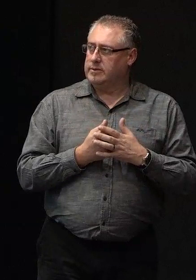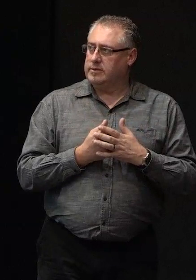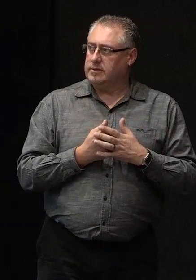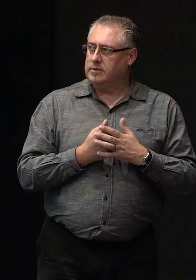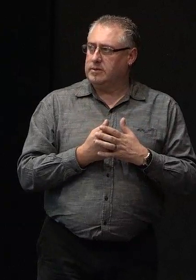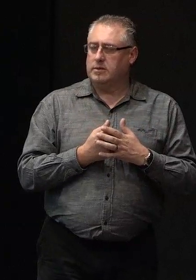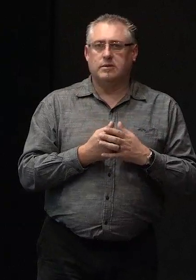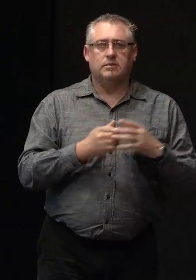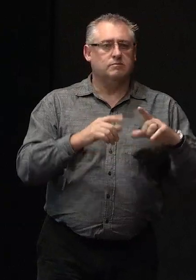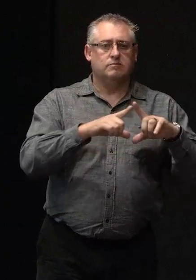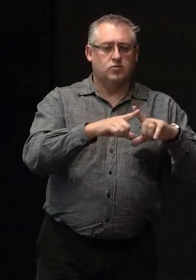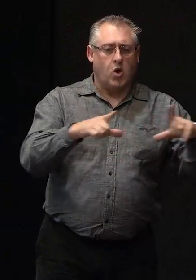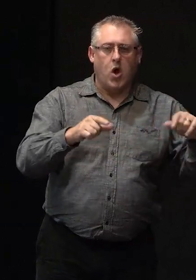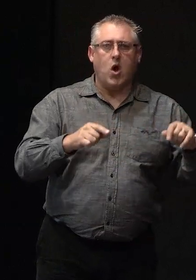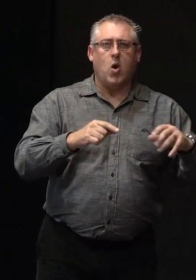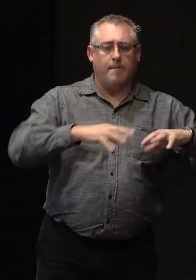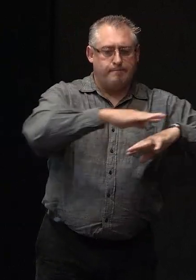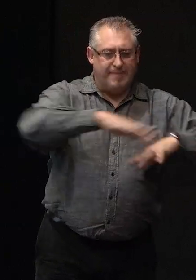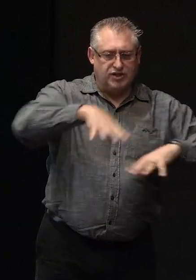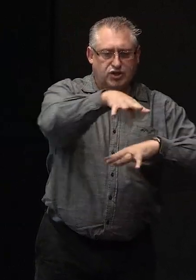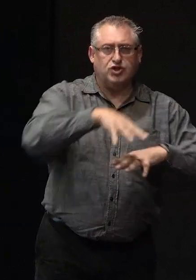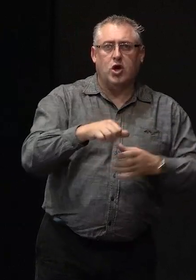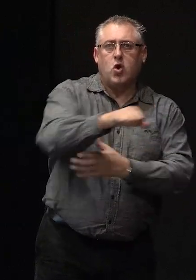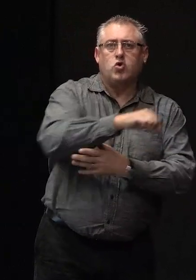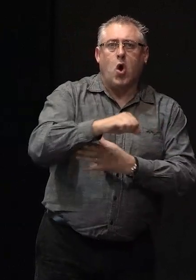non-brittle mesh and concrete floor slabs